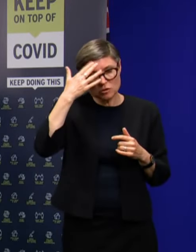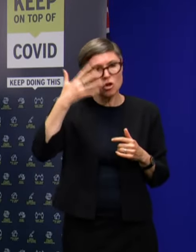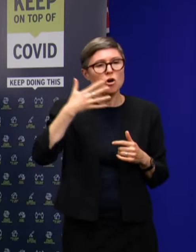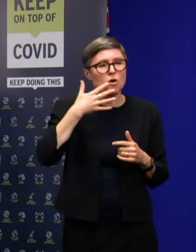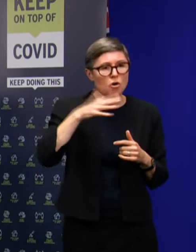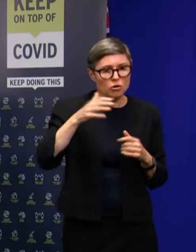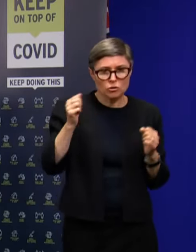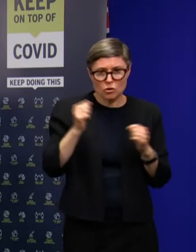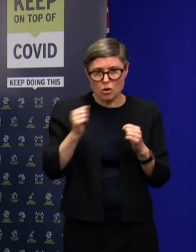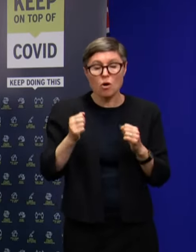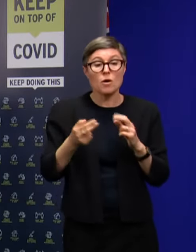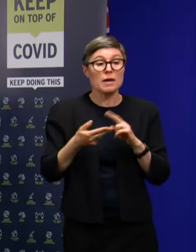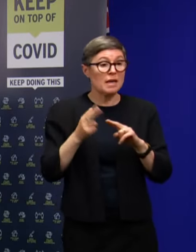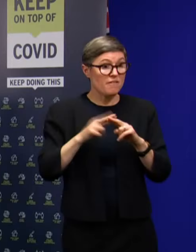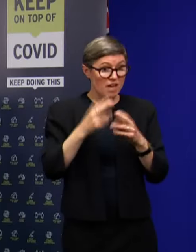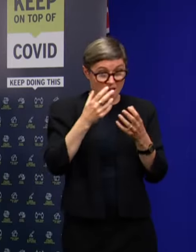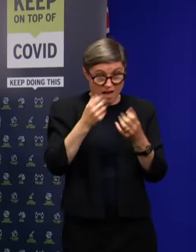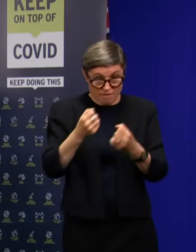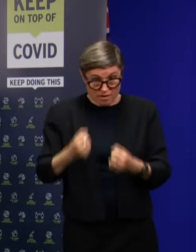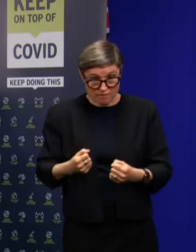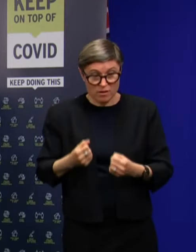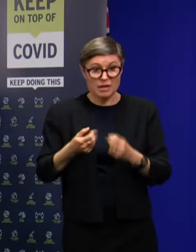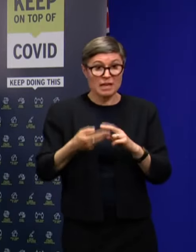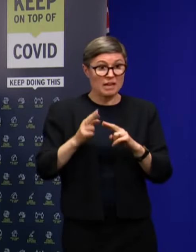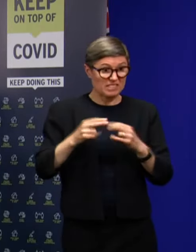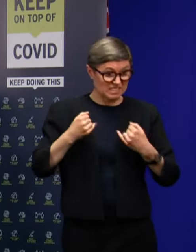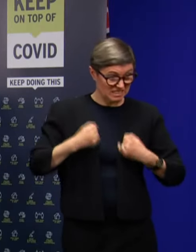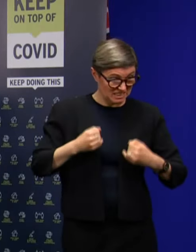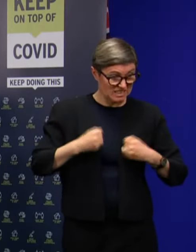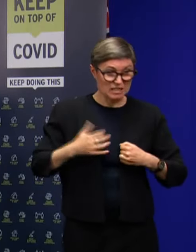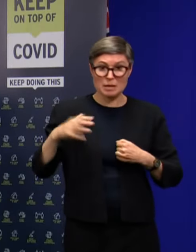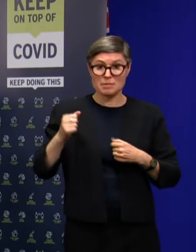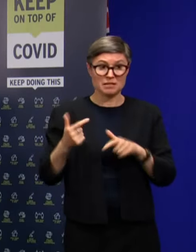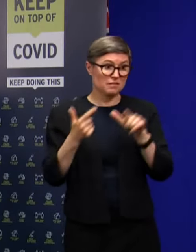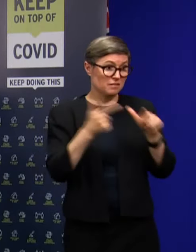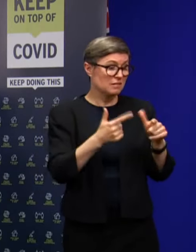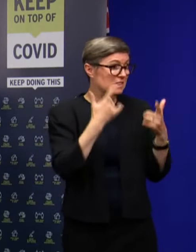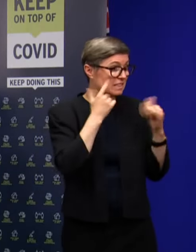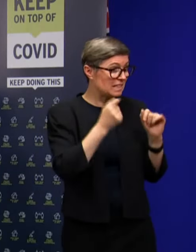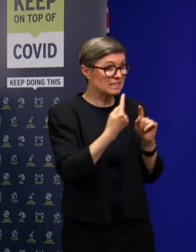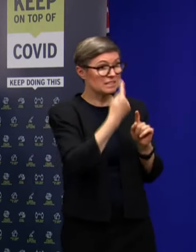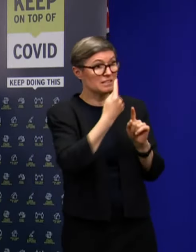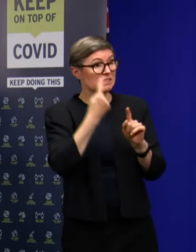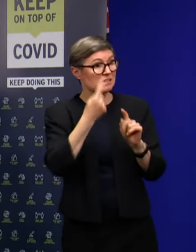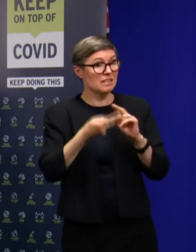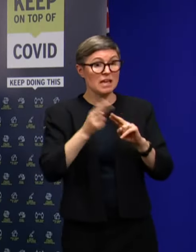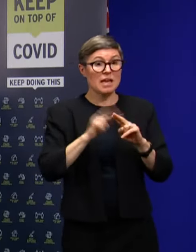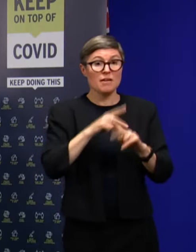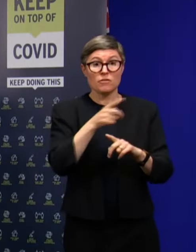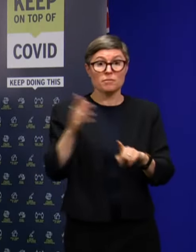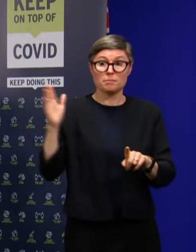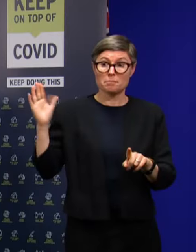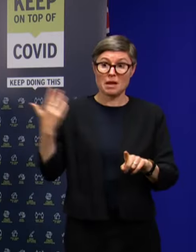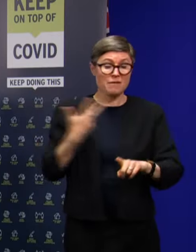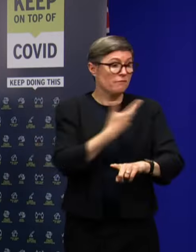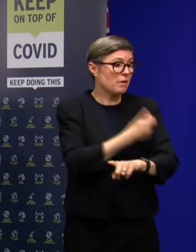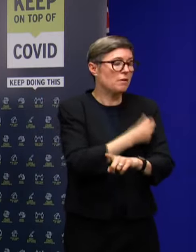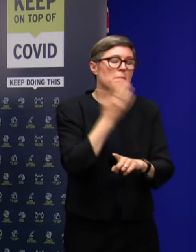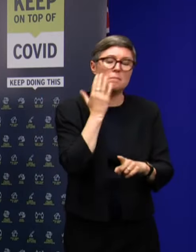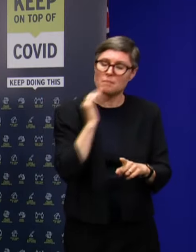until you receive that negative test result. And even if you are vaccinated, you need to get tested if you get symptoms.